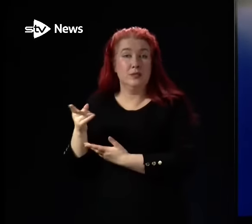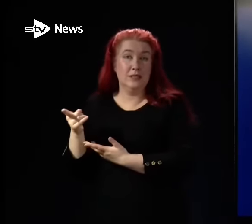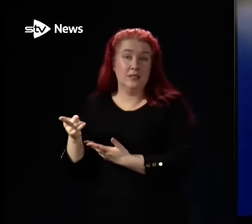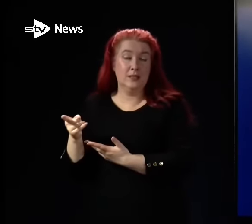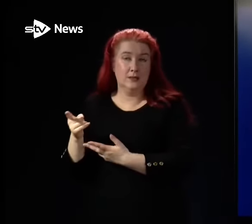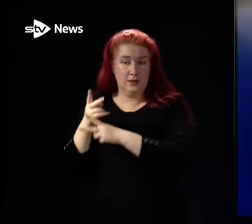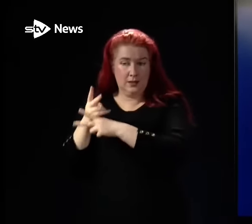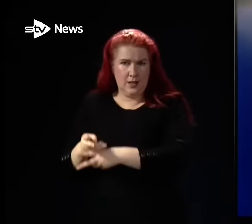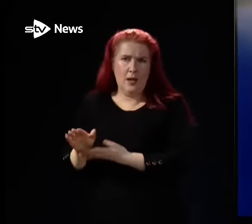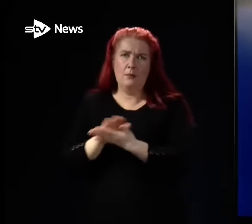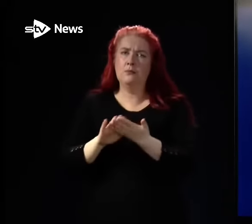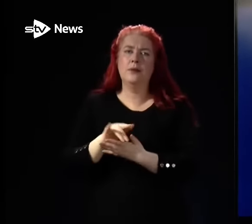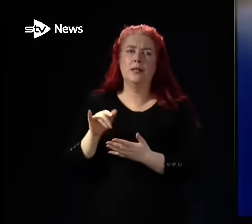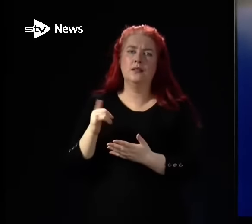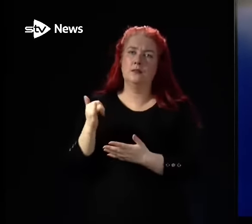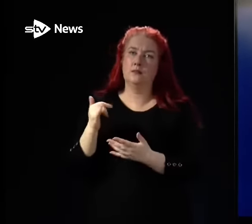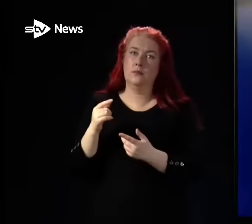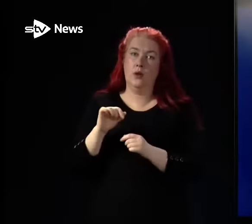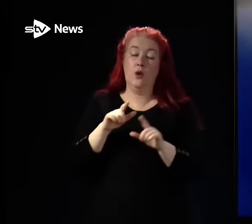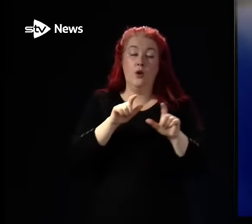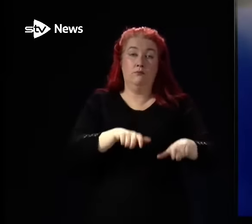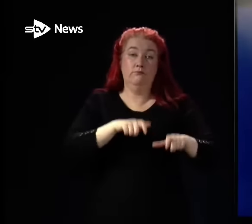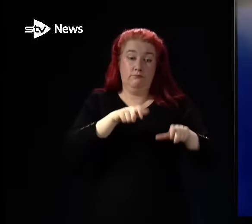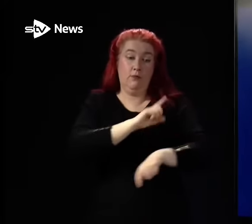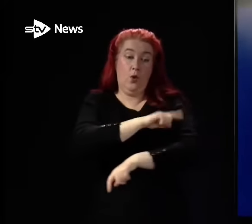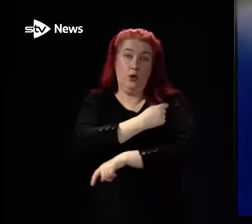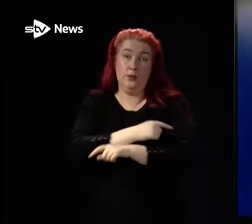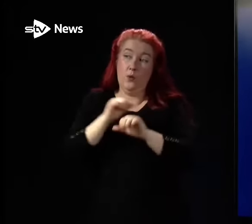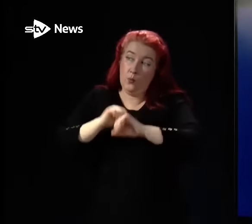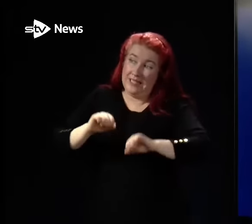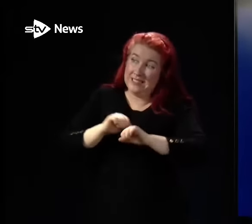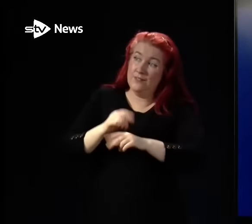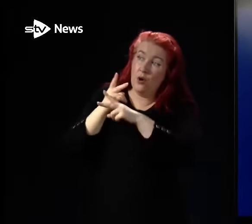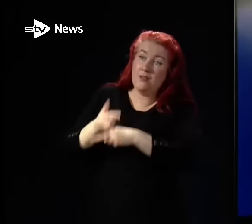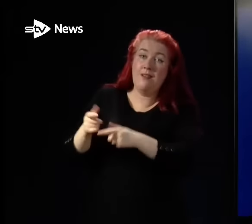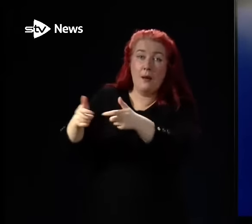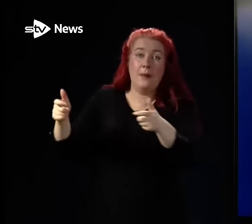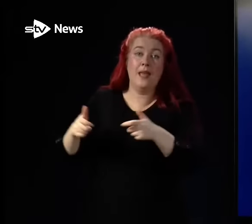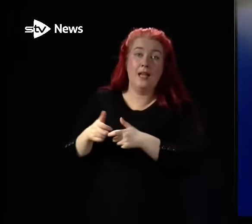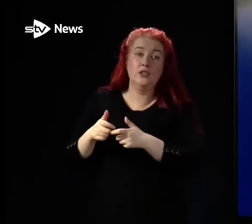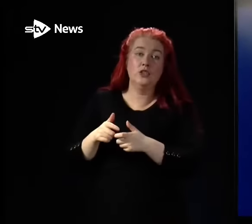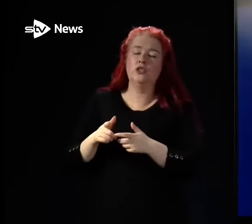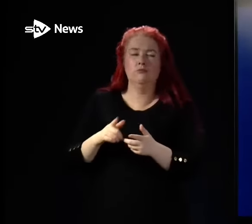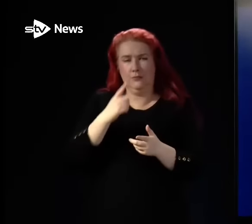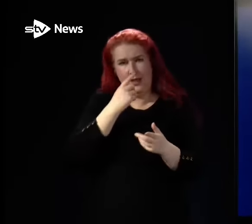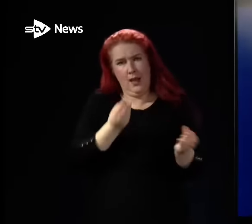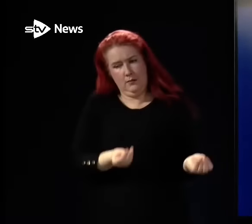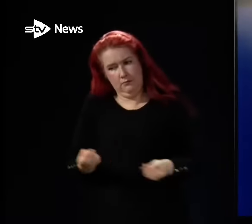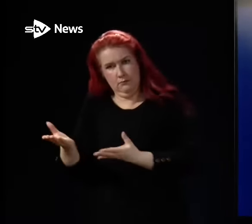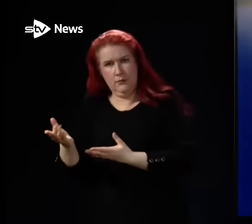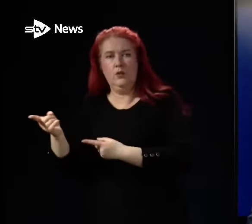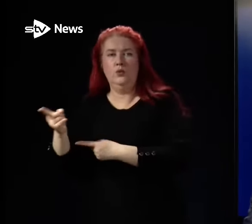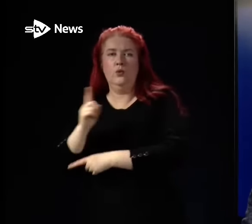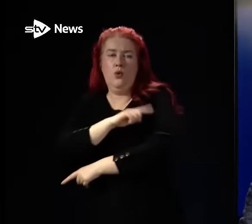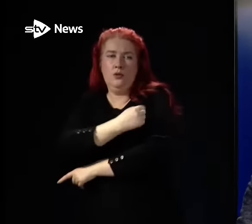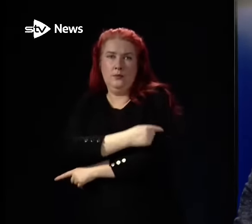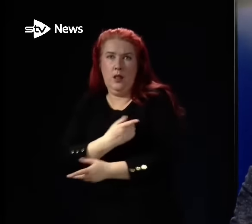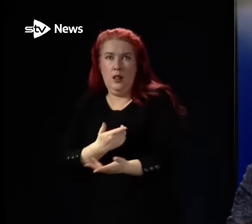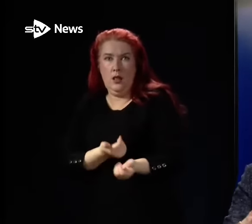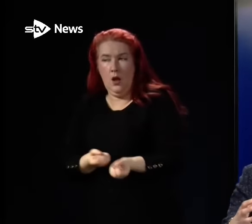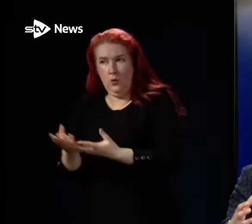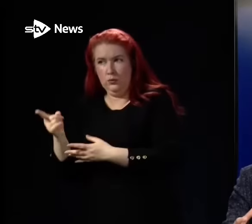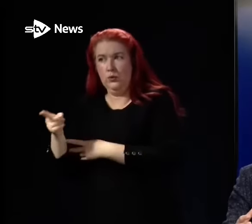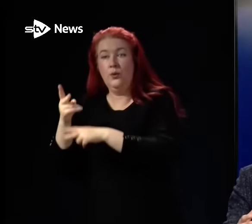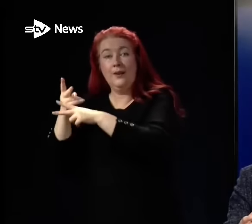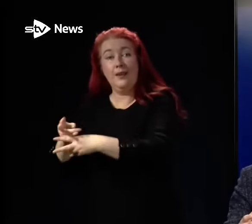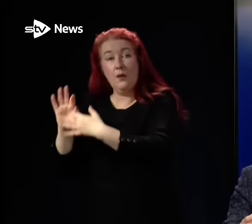waiting for a care package being in hospital while that care package has been put in place, they can be discharged from hospital for a short period